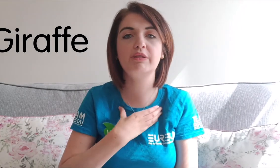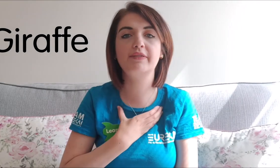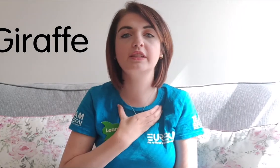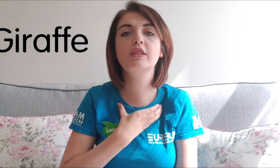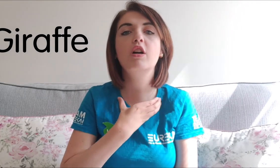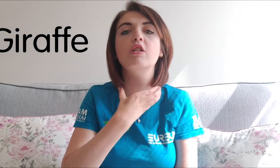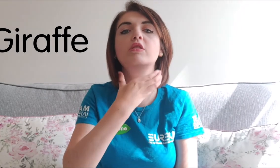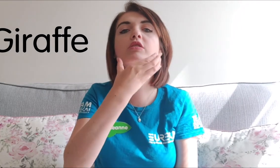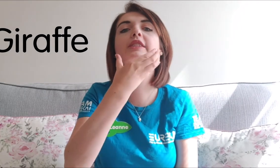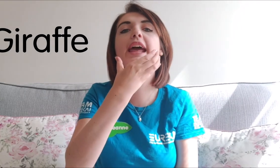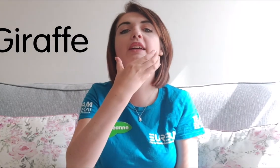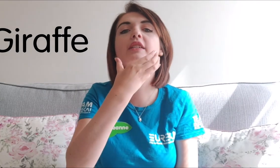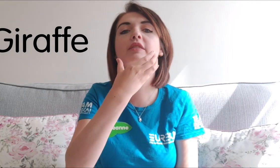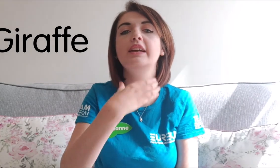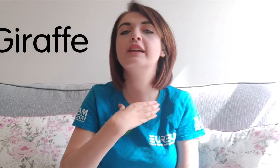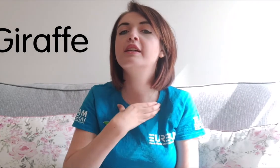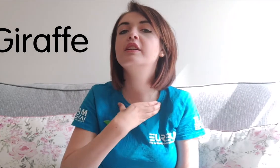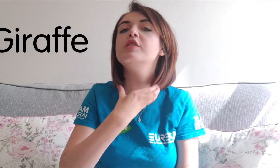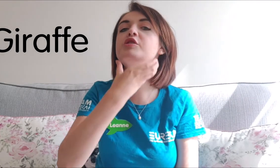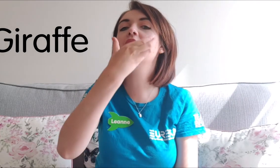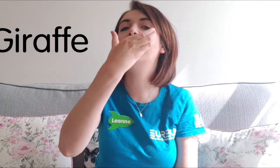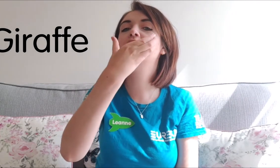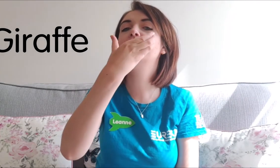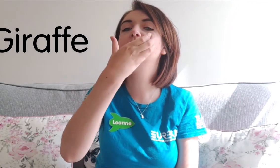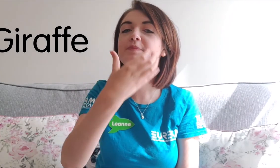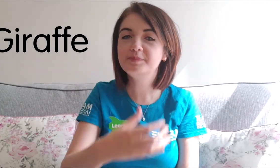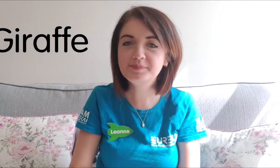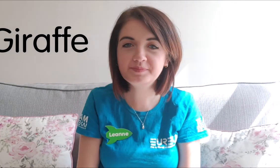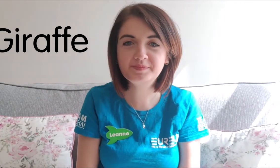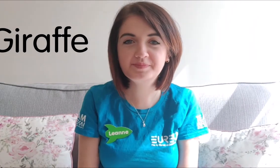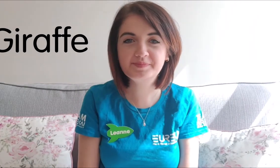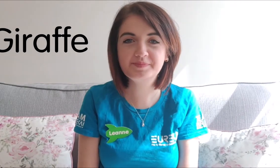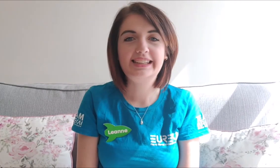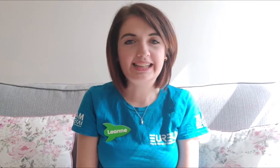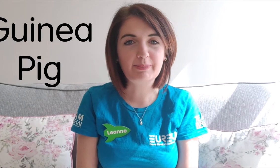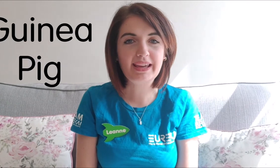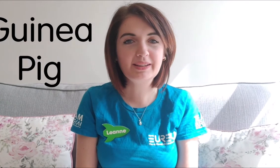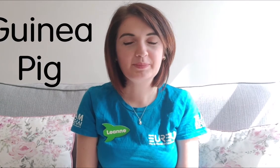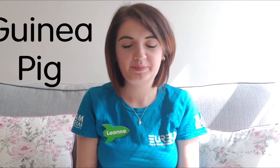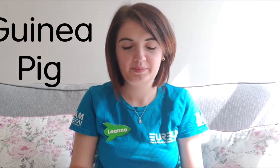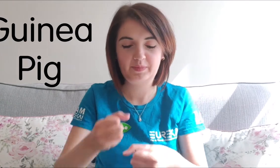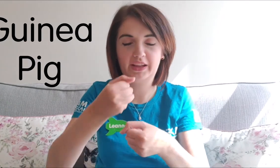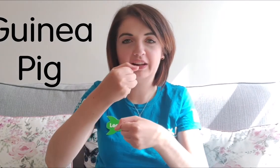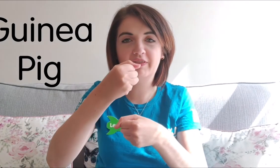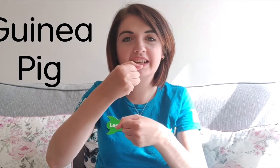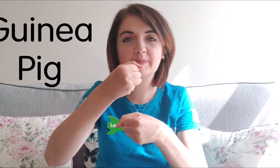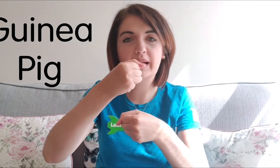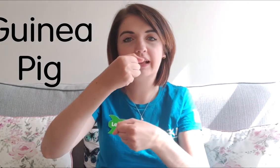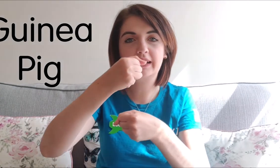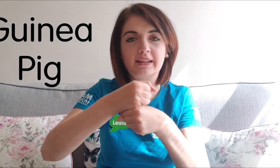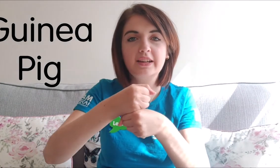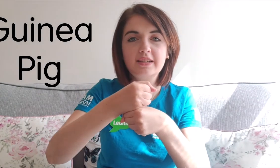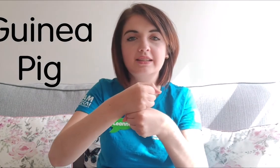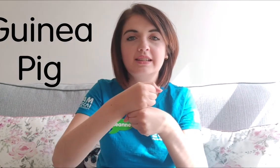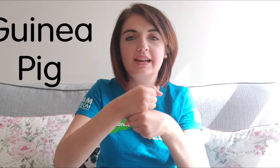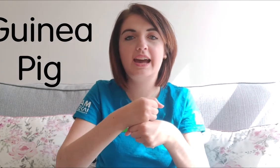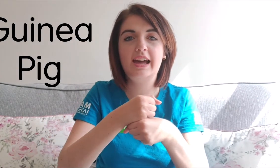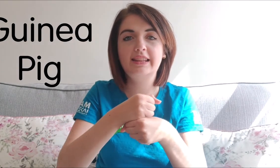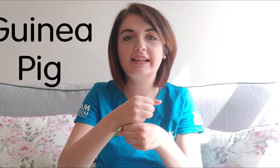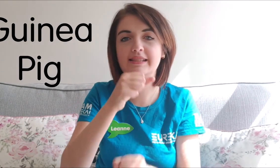a giraffe's long neck giraffe. Guinea pig you're going to fingerspell g and then